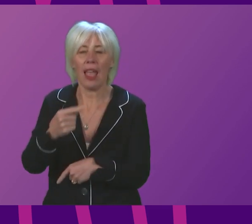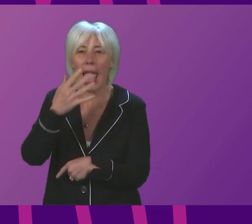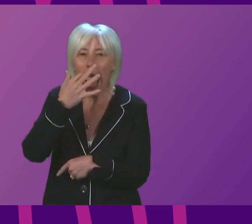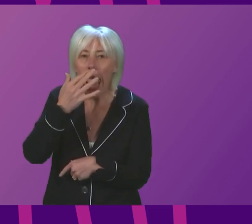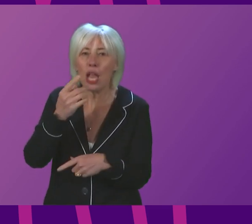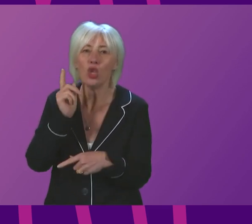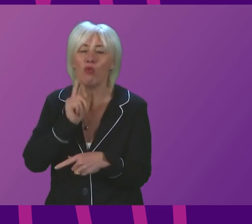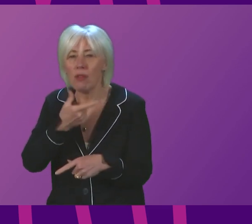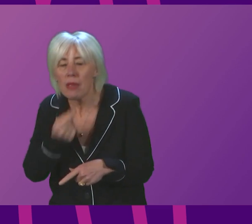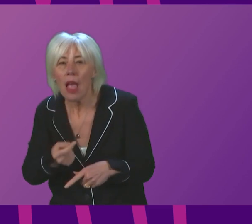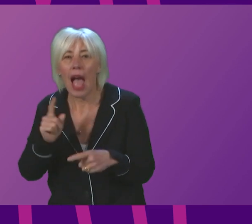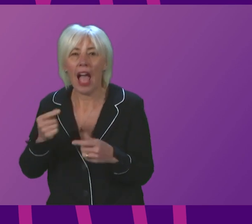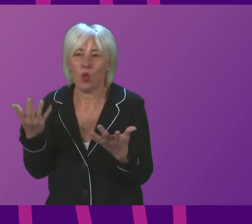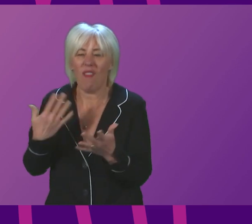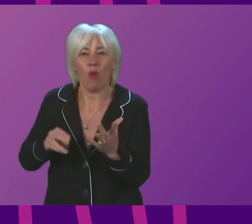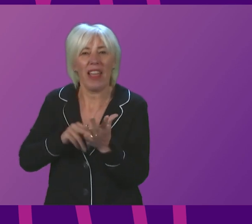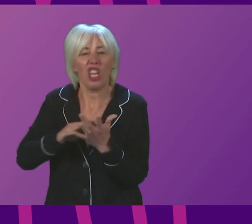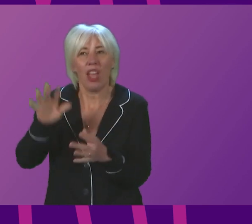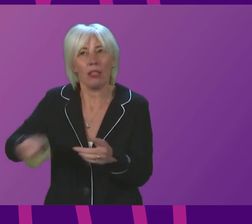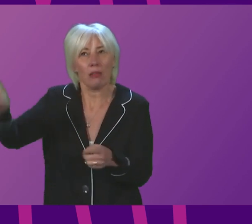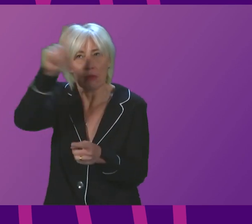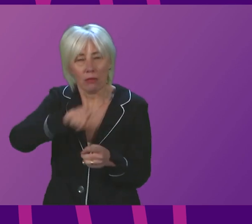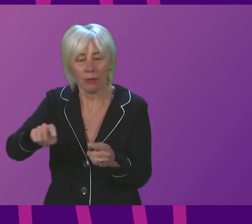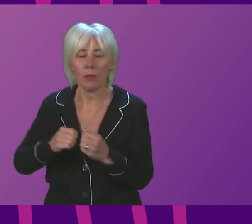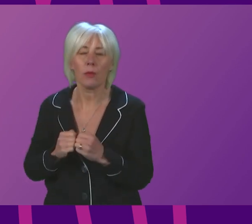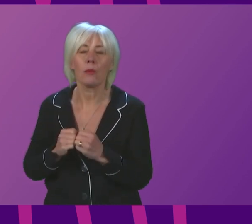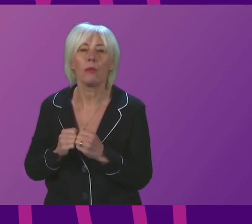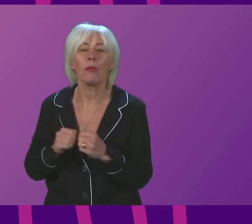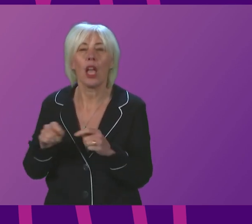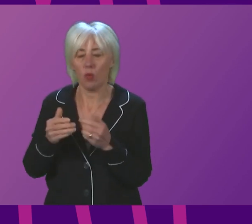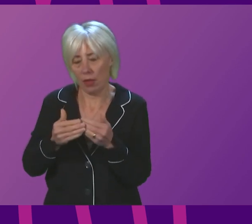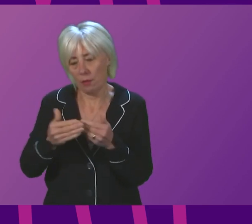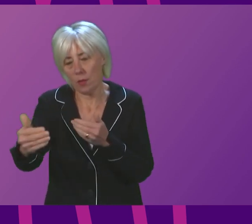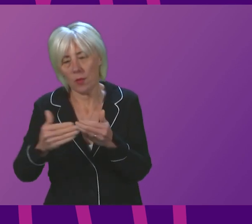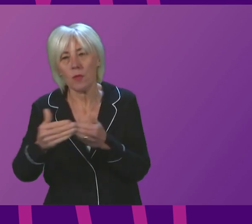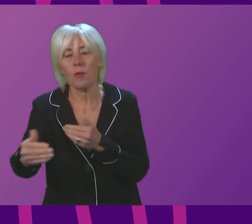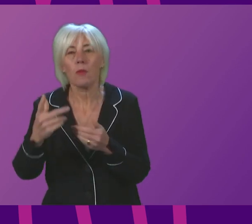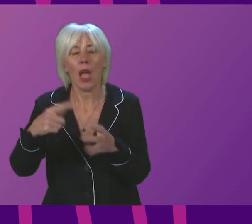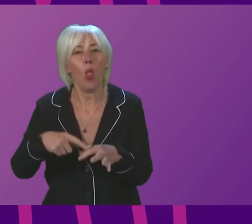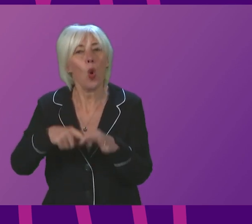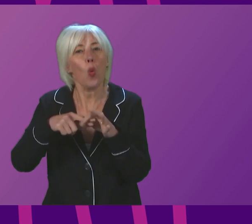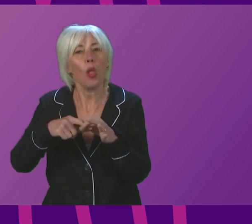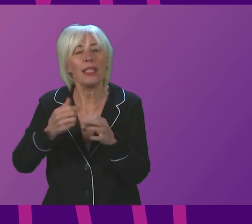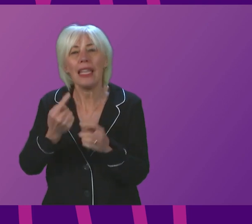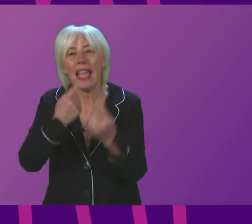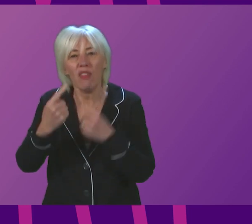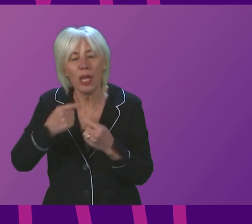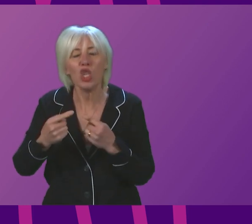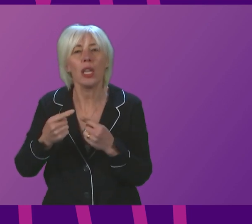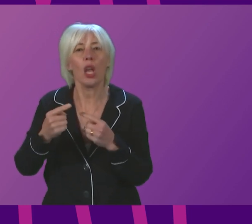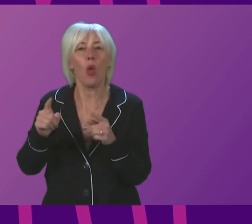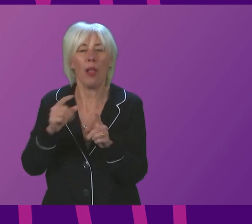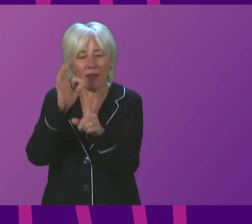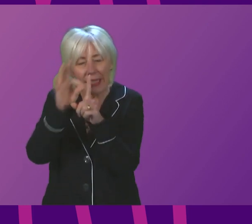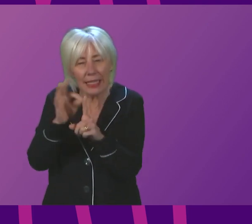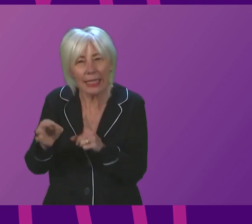of Omicron cases. In weeks to come, and as soon as the quality of data allows, these reports will also provide detail on